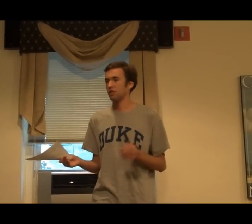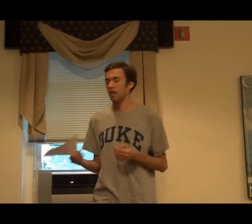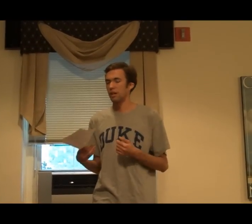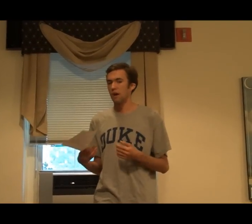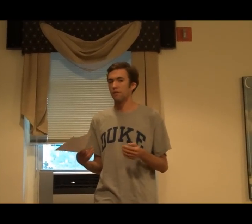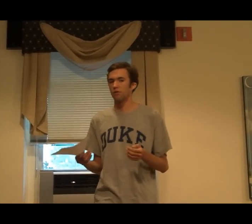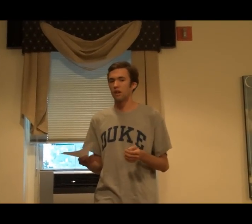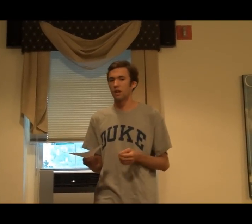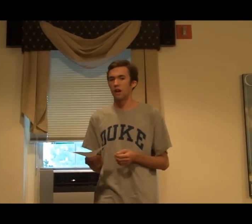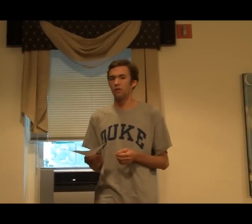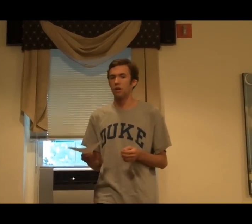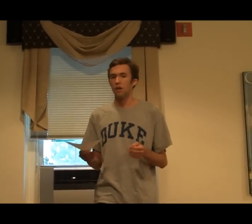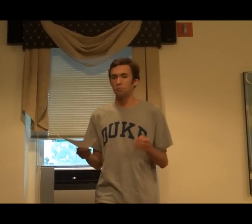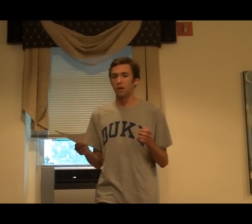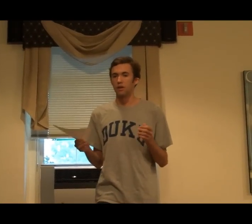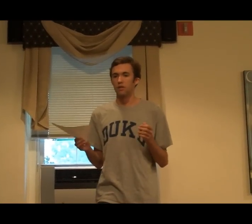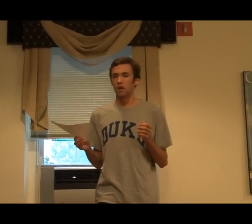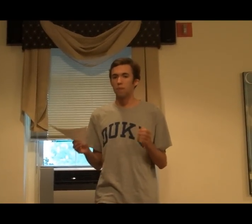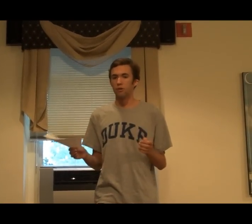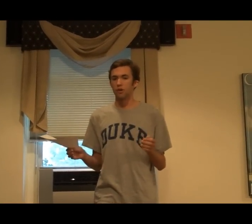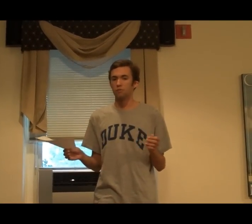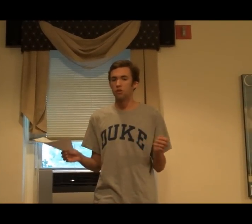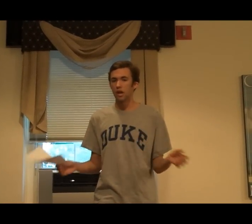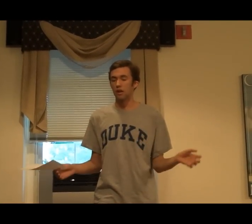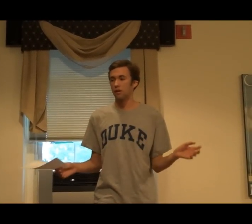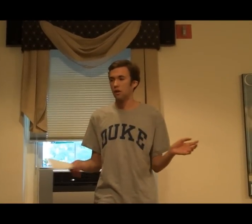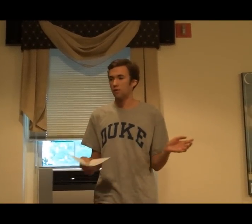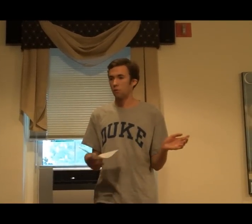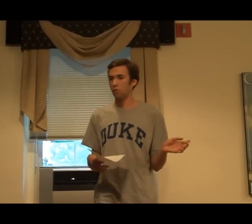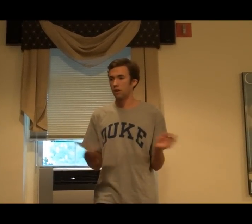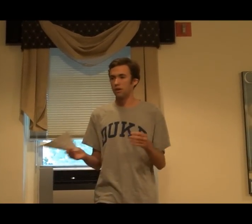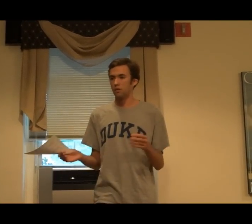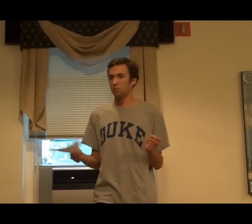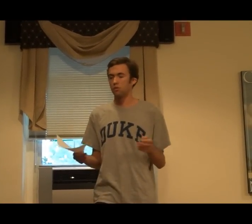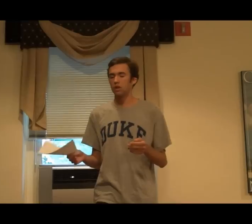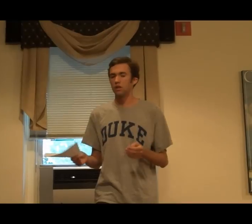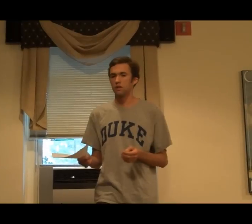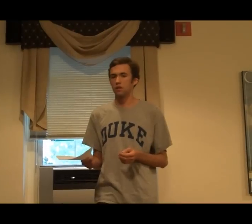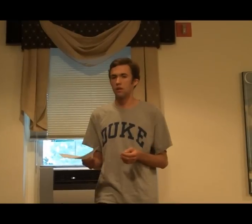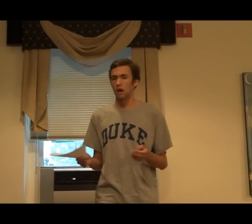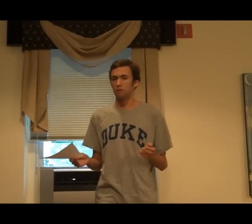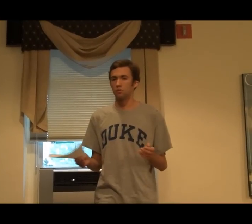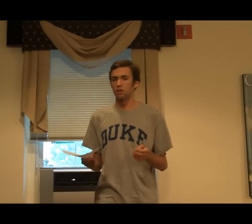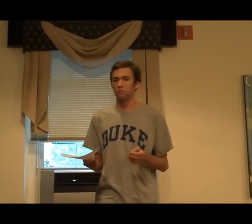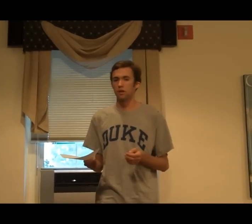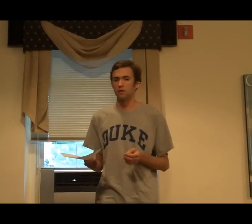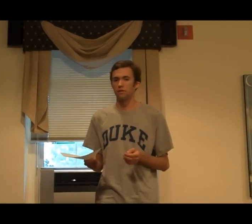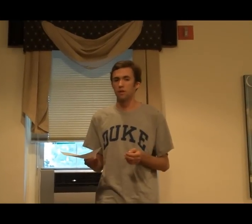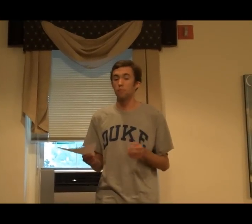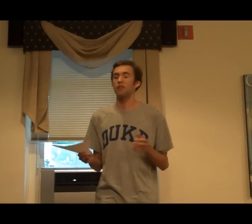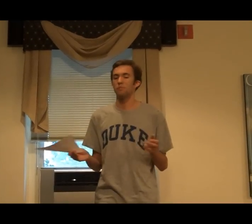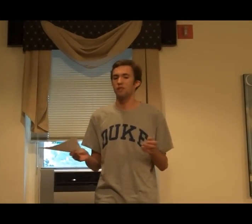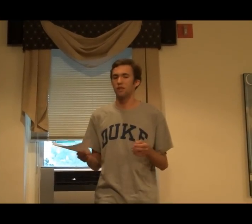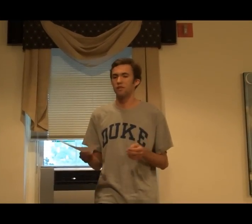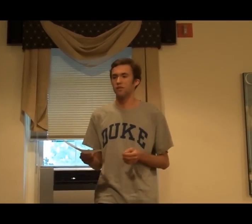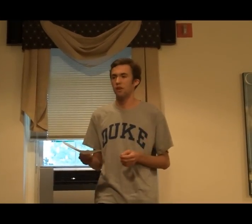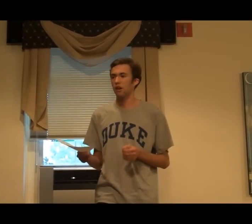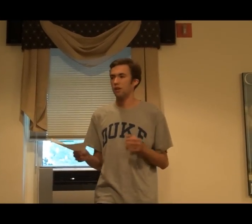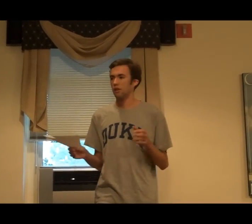like I'm having right now, but they're able to communicate between themselves, among themselves. They're